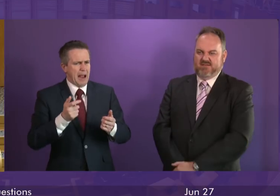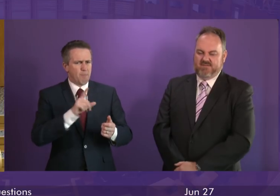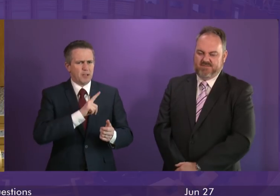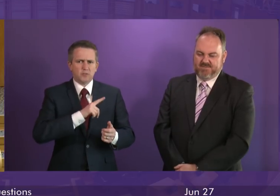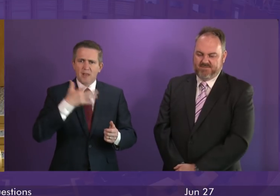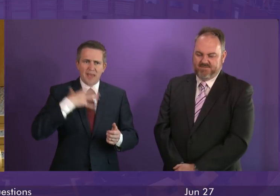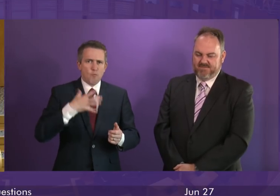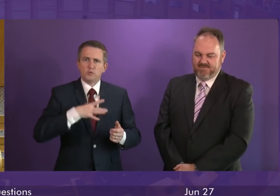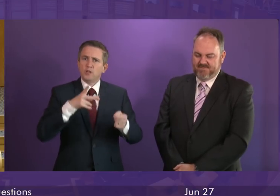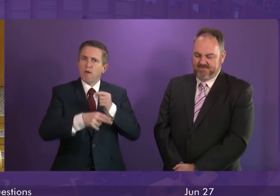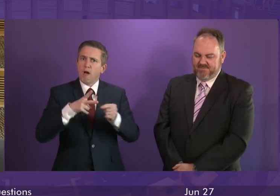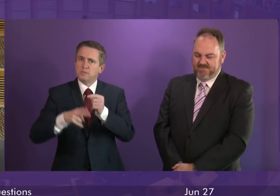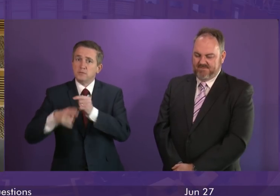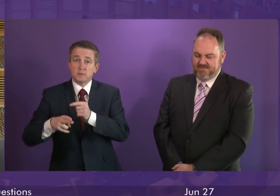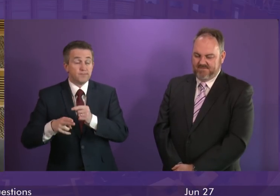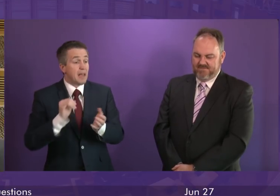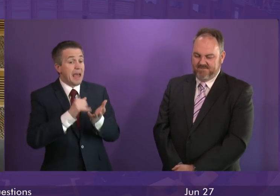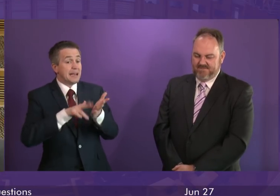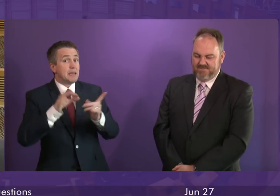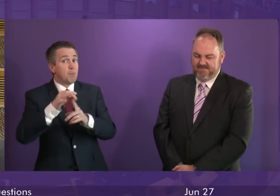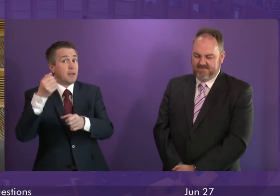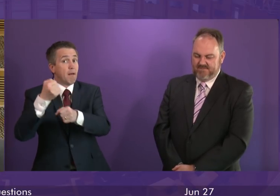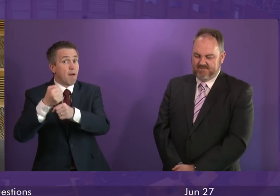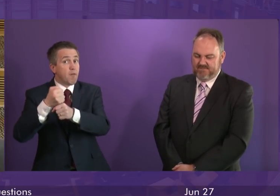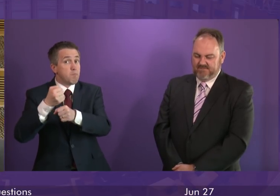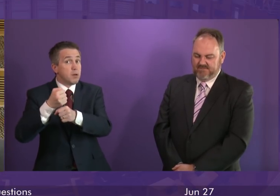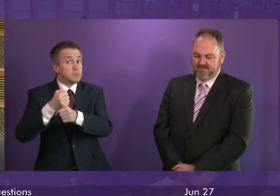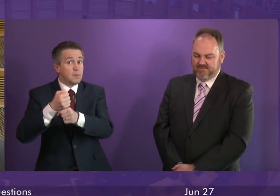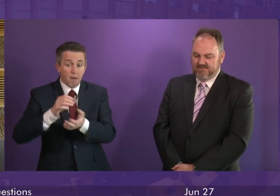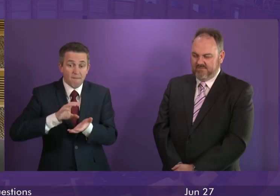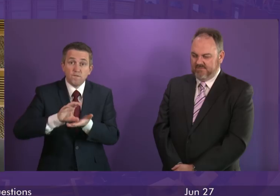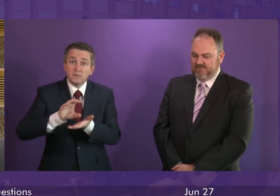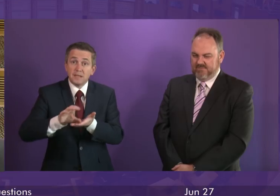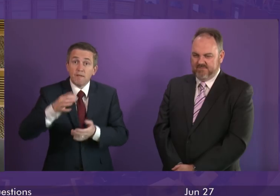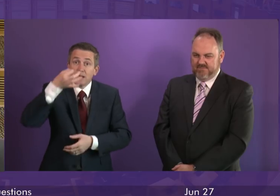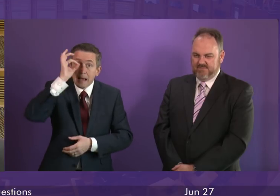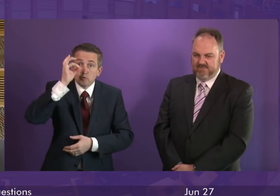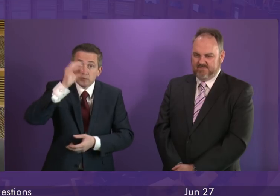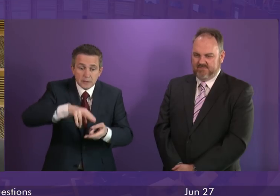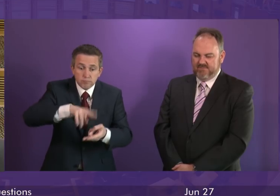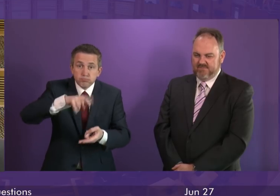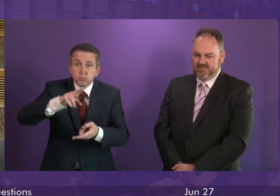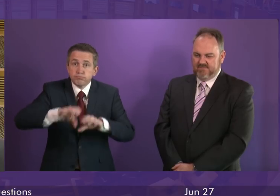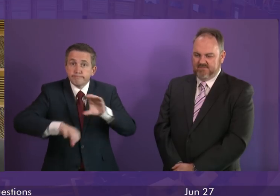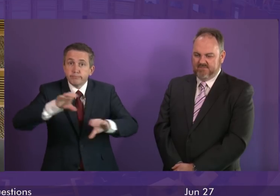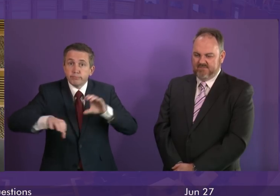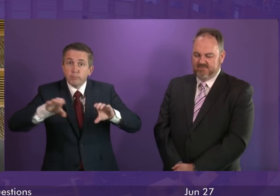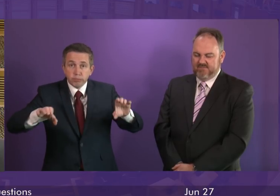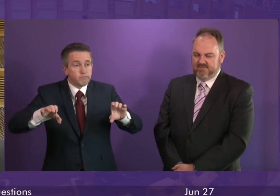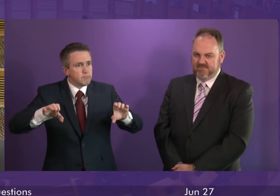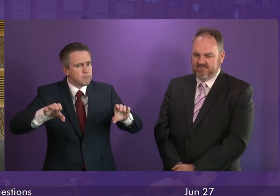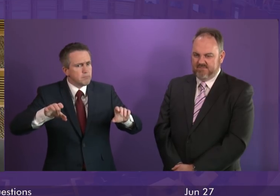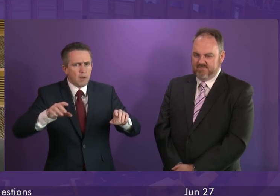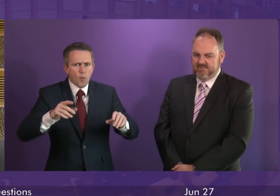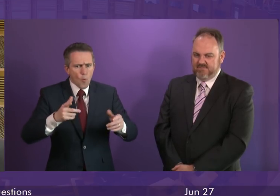cuts. This government has increased funding for local government. We will continue to protect and be fair